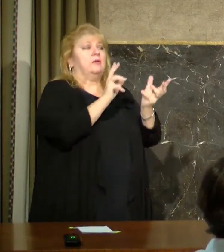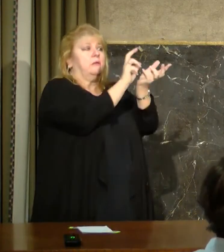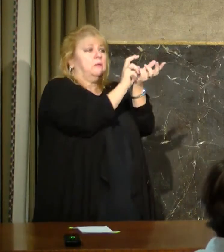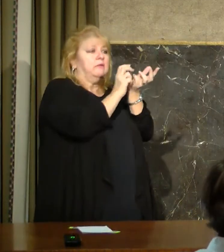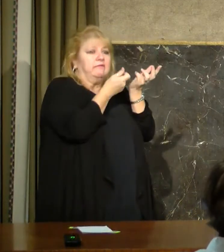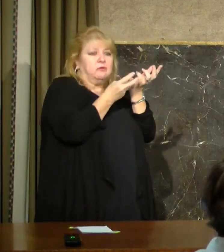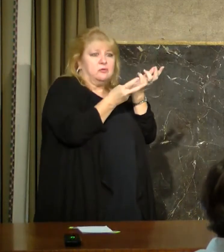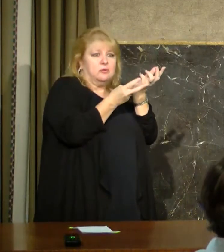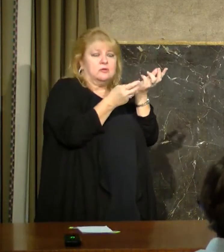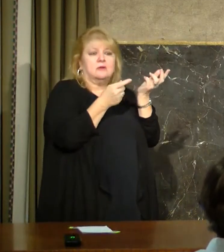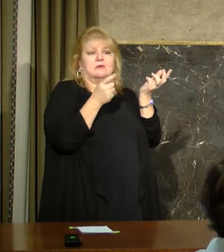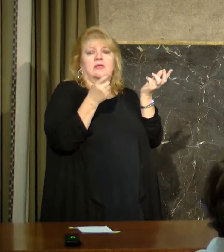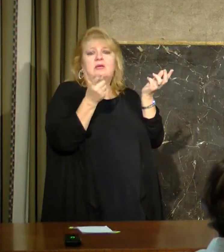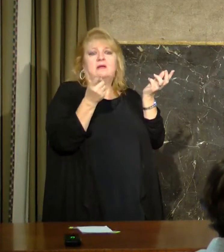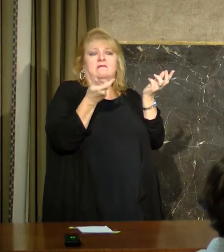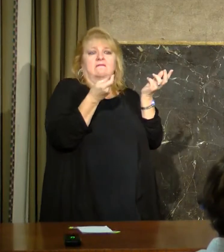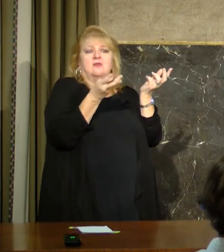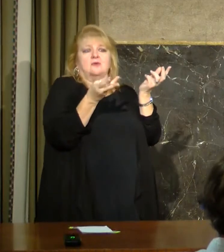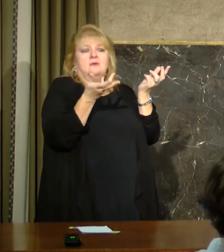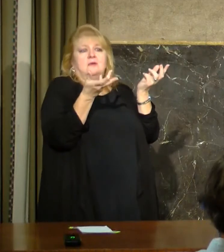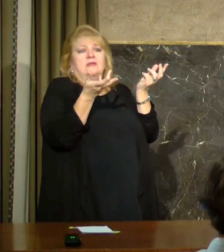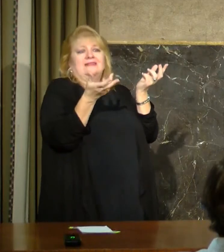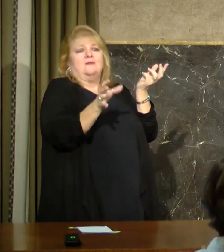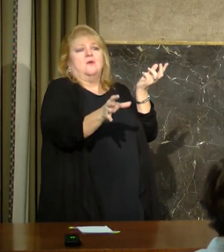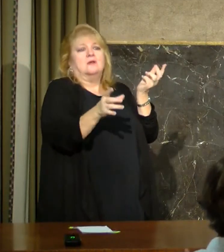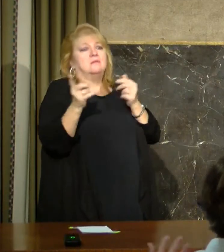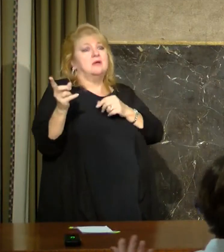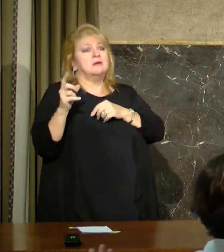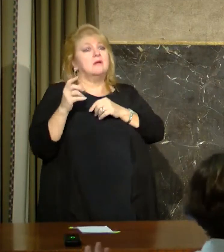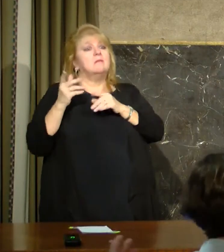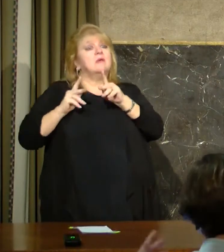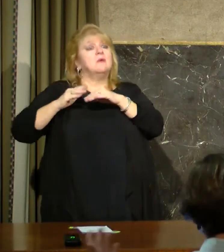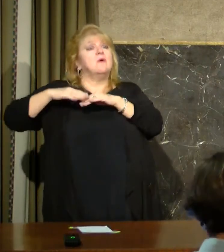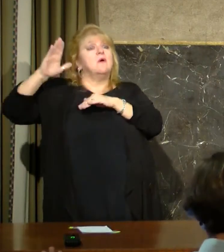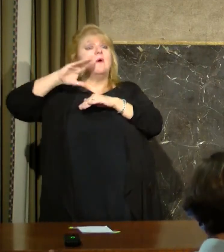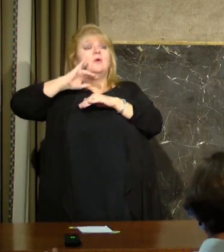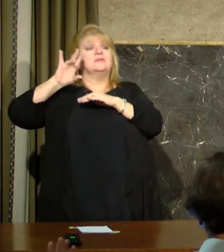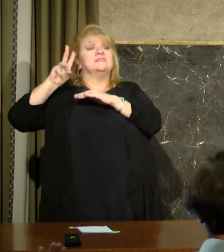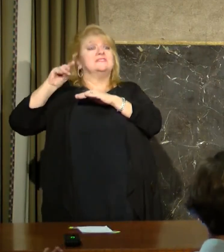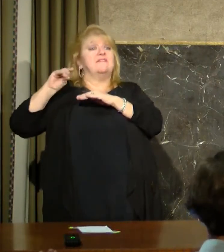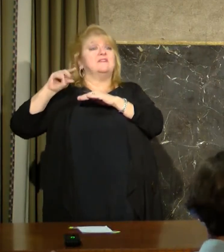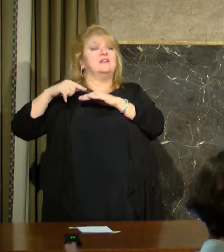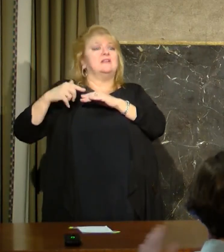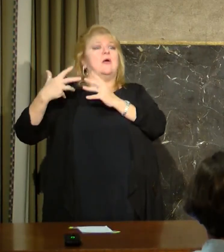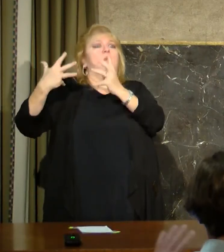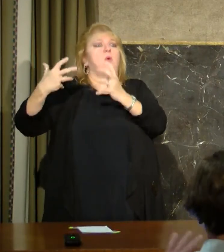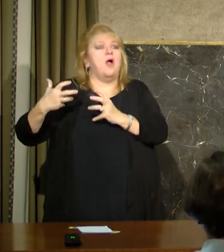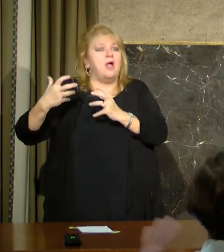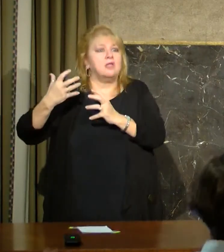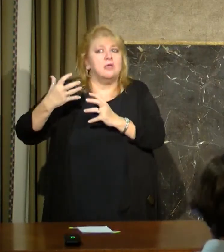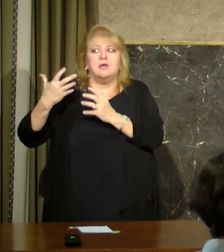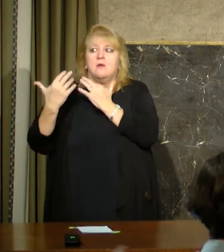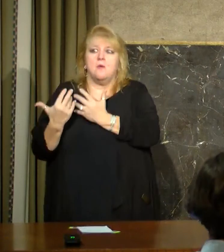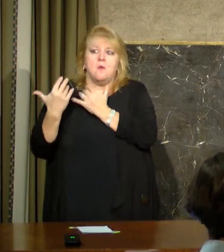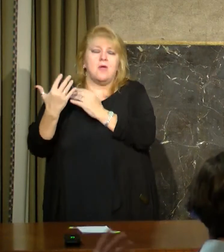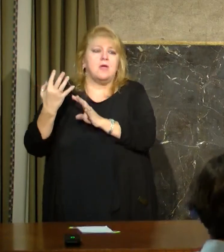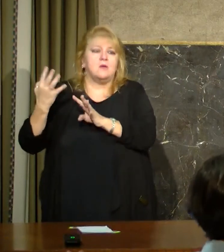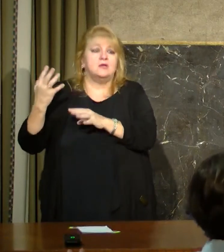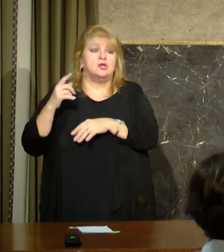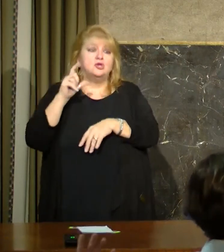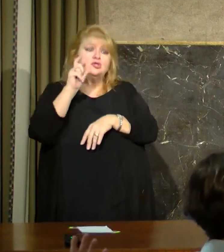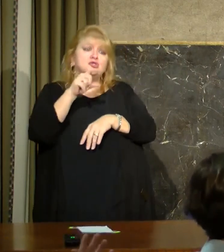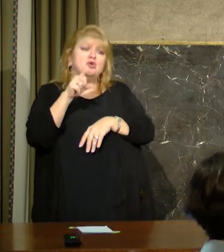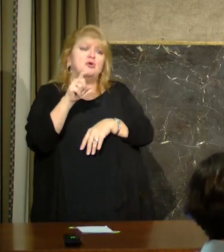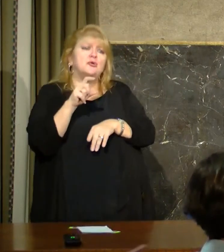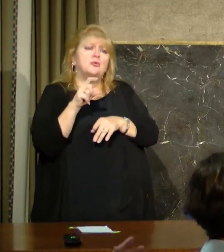meanwhile, there were hundreds of thousands of 70-year-olds that won the vaccine. In hindsight, do you think we should have switched that and started